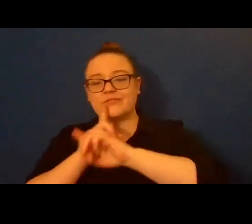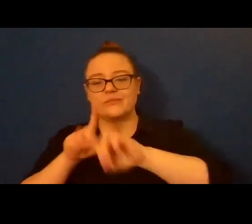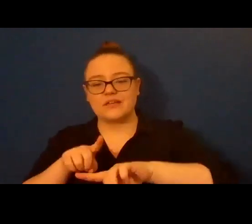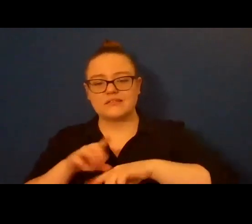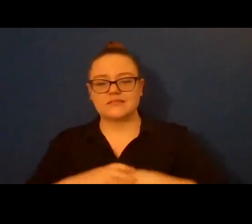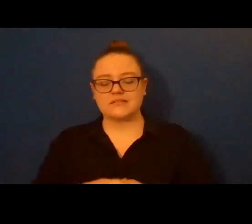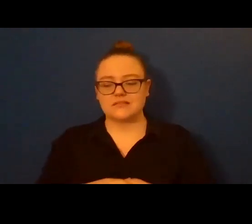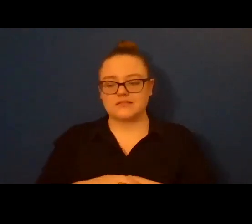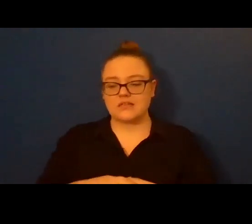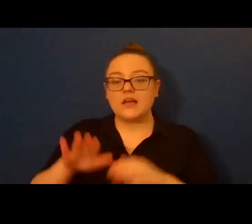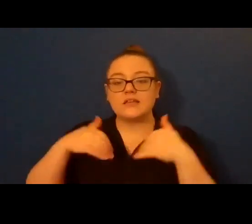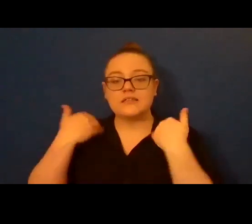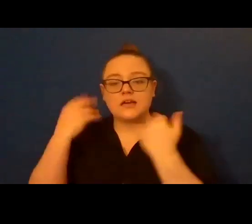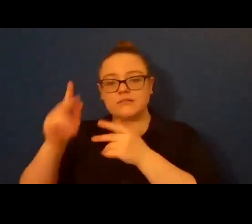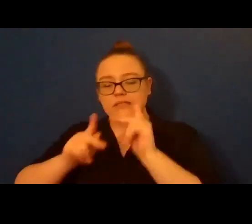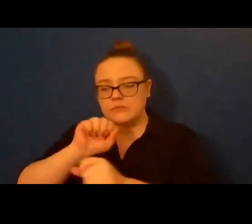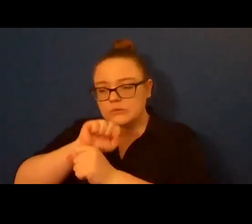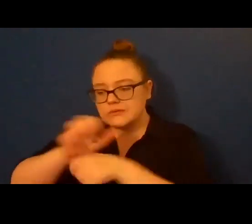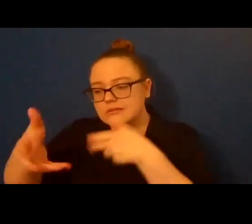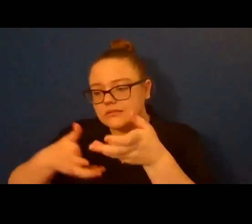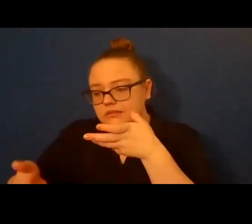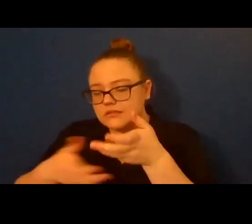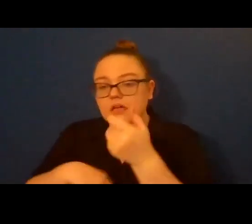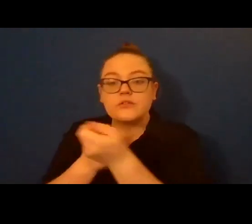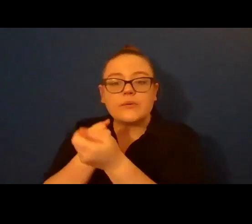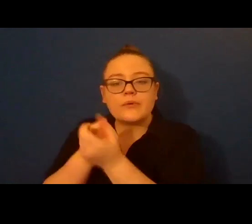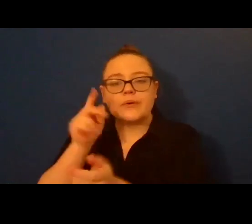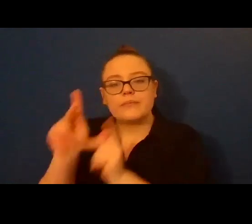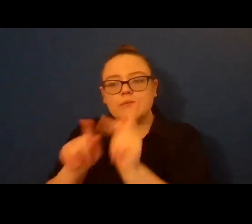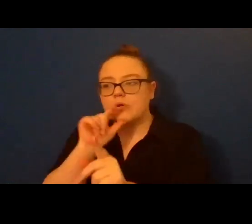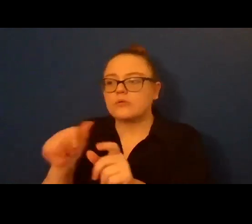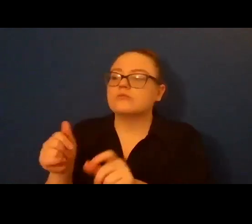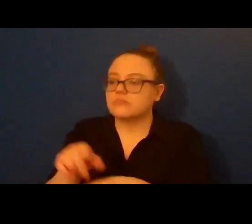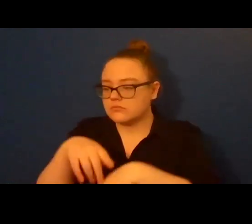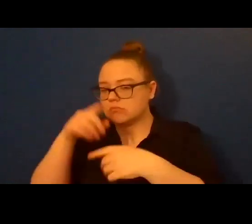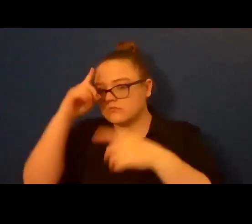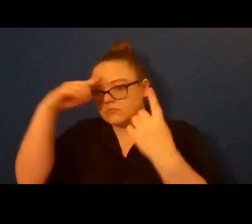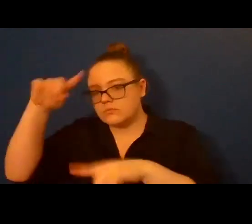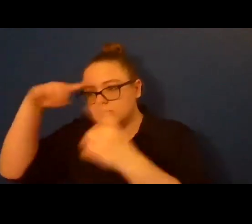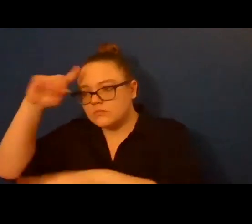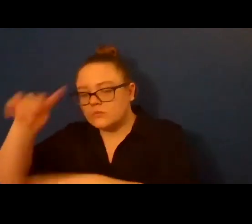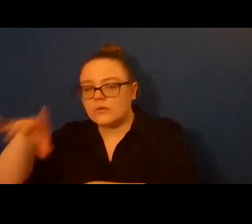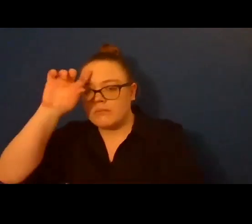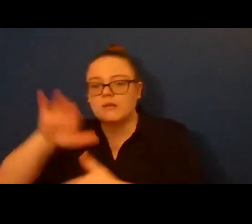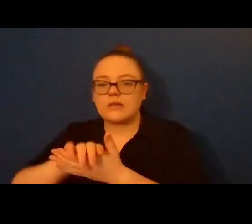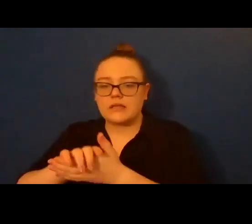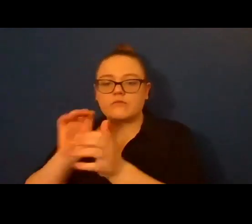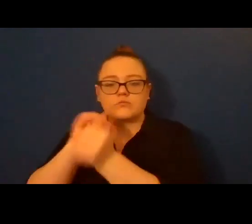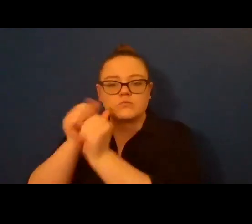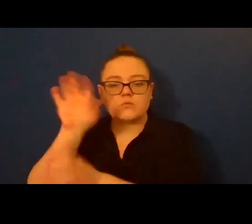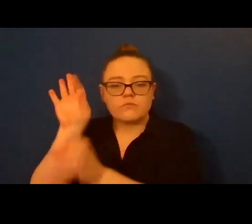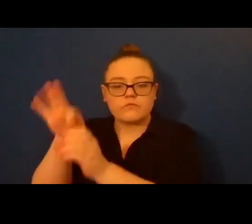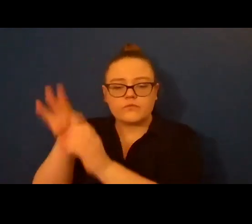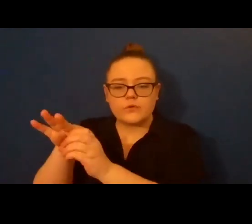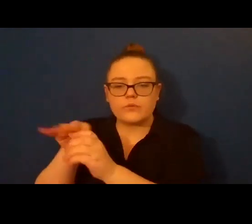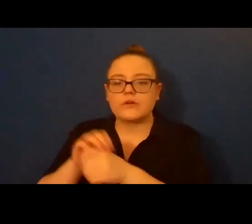supporting local organizers and progressive candidates, listening to their expertise and amplifying their efforts. The seemingly small stuff